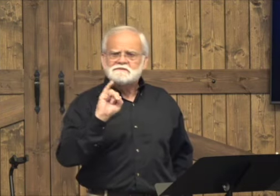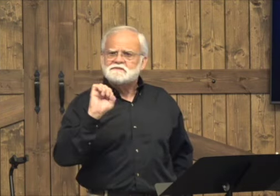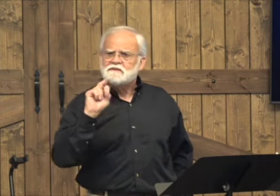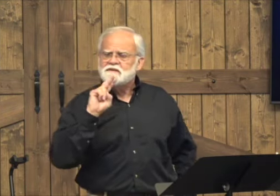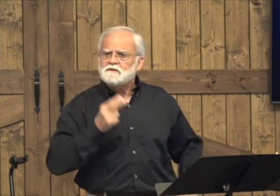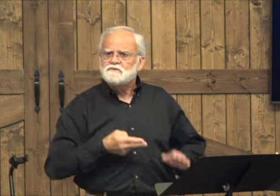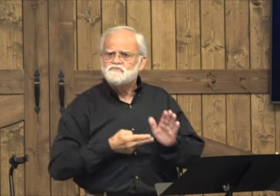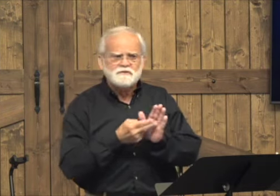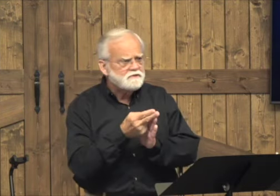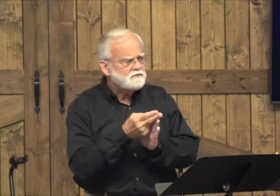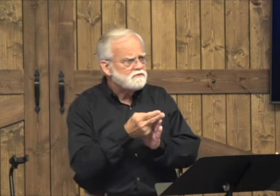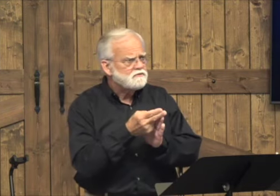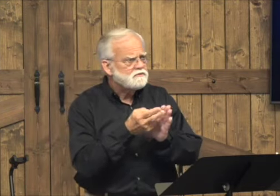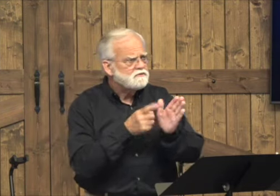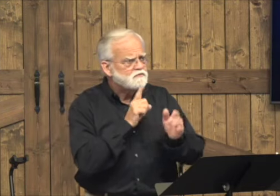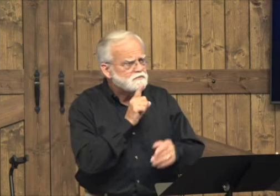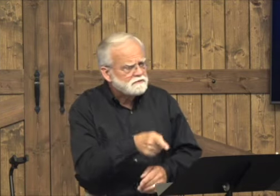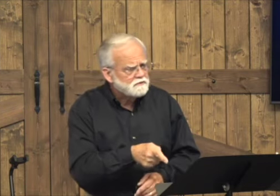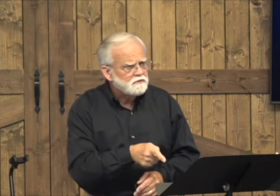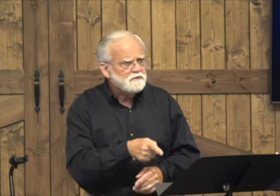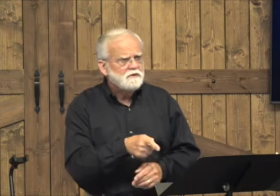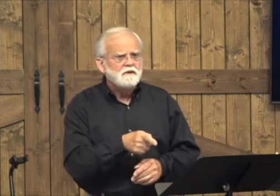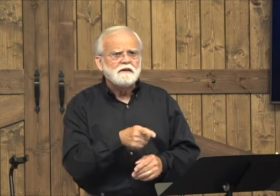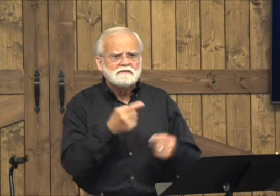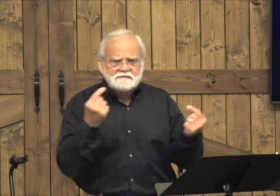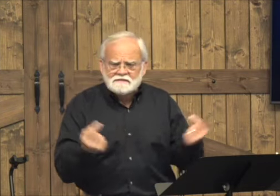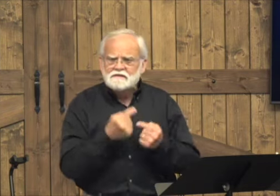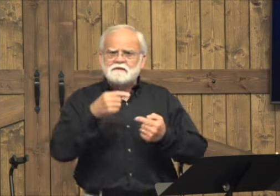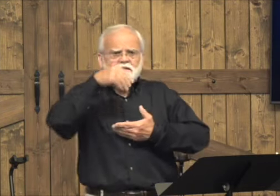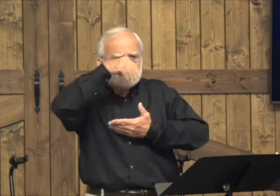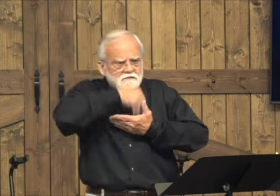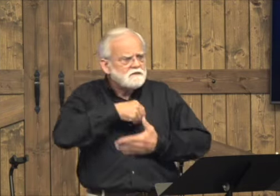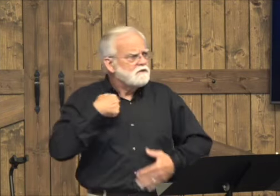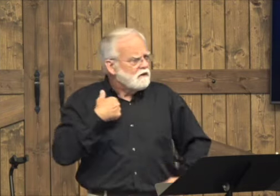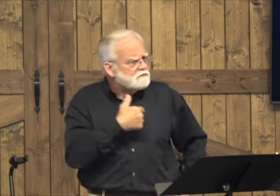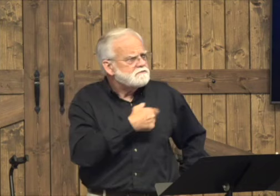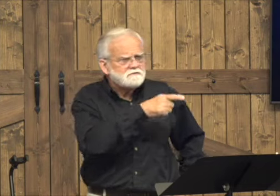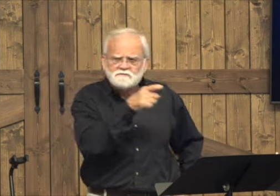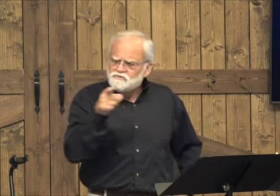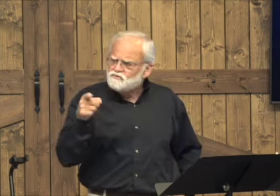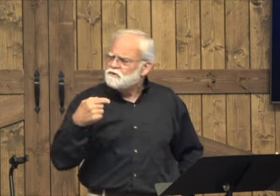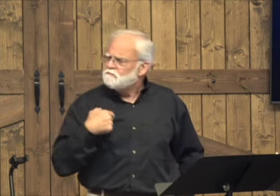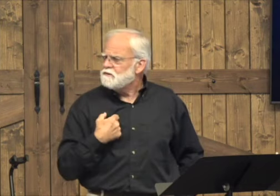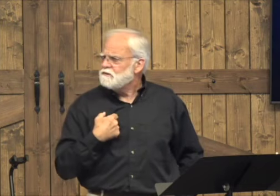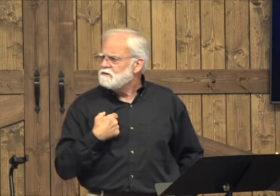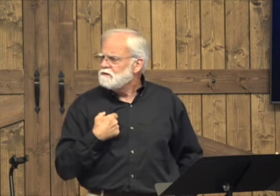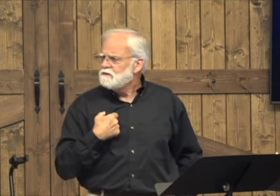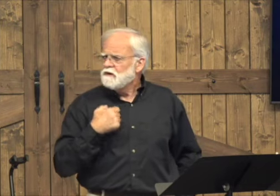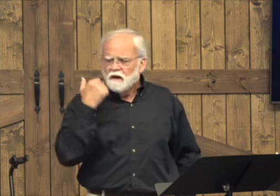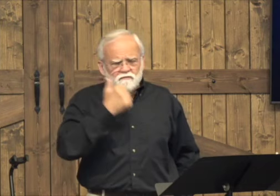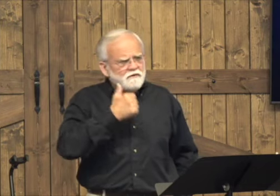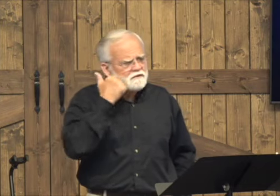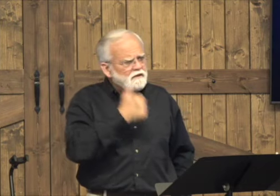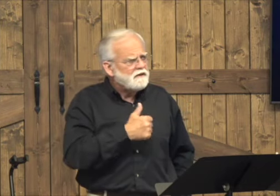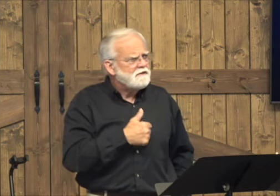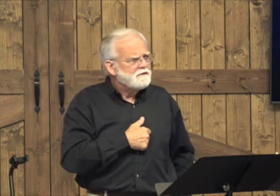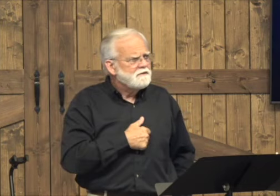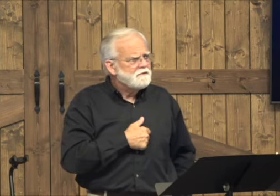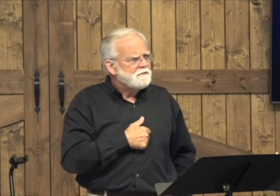lives. It's sin. Real. Sin is real. And we have sin inside us.